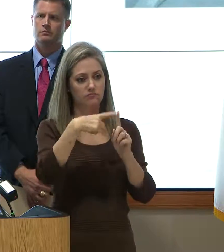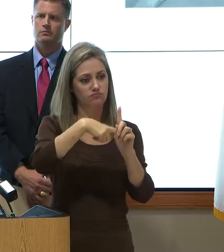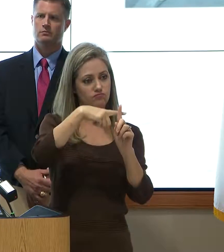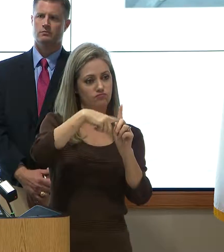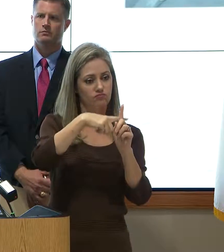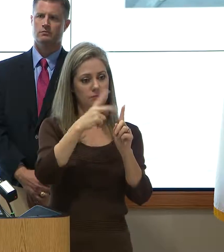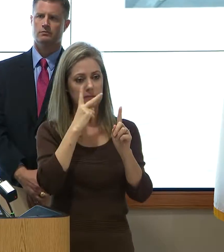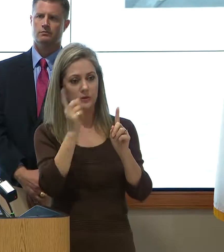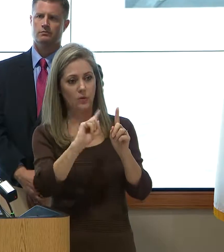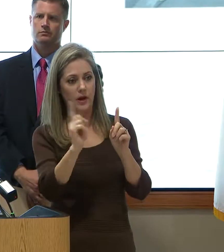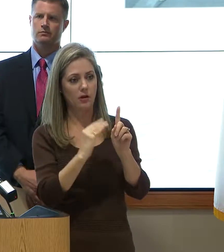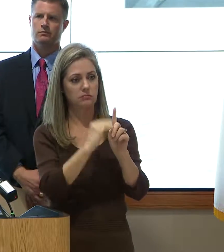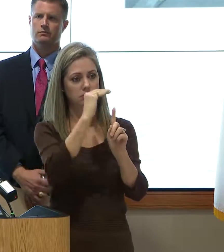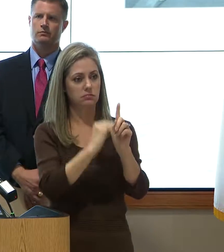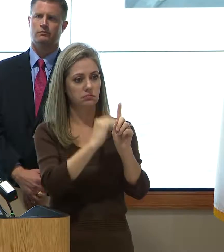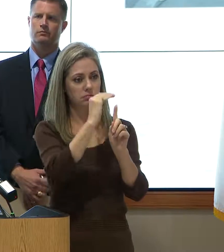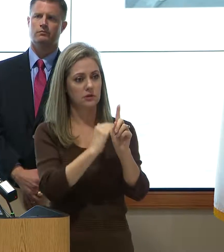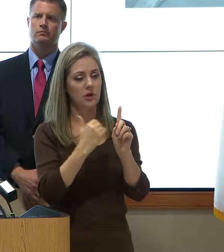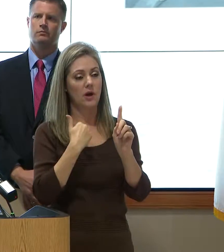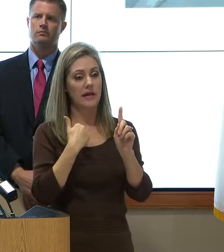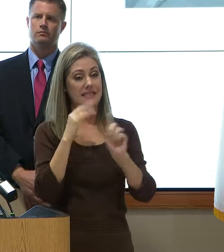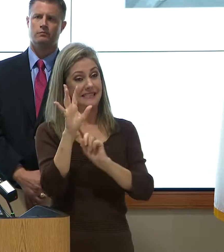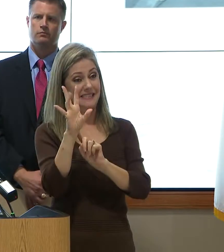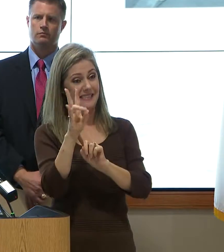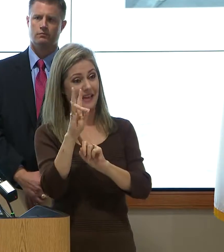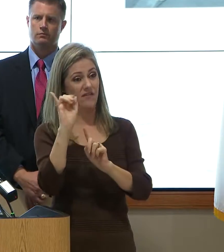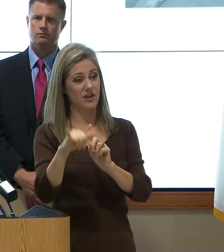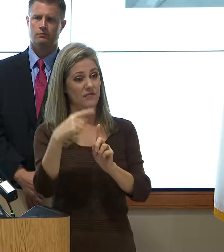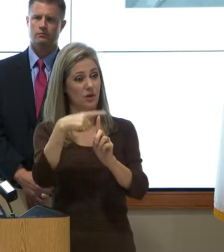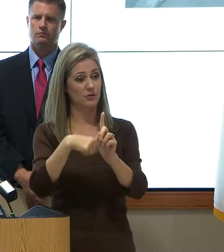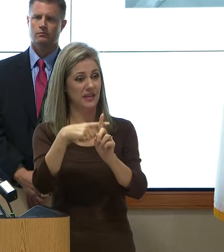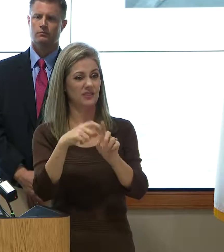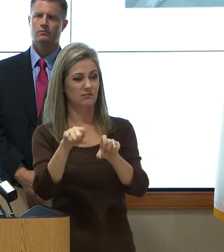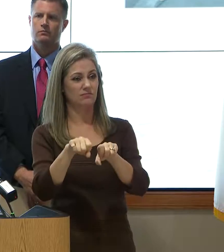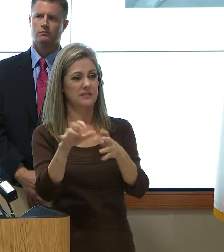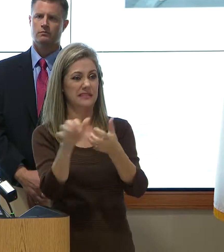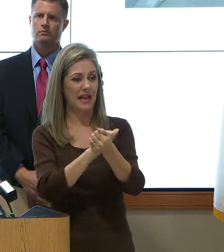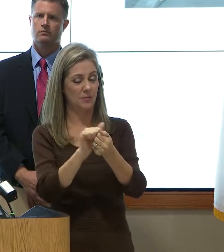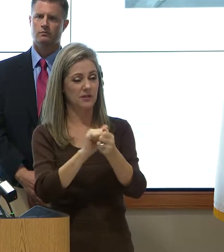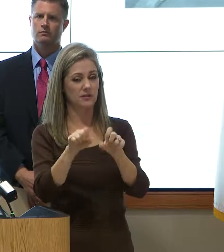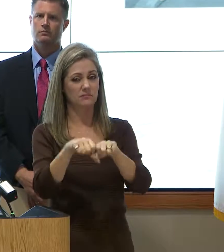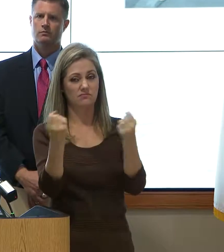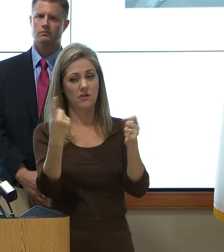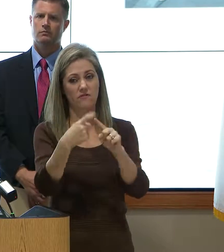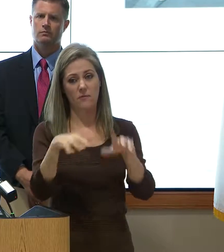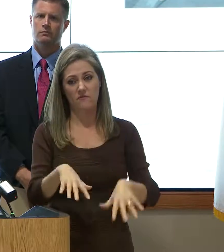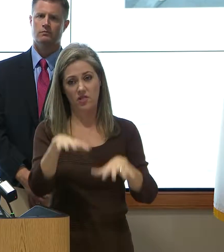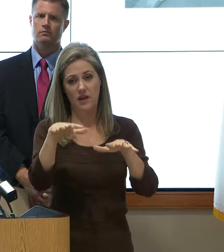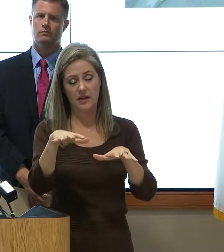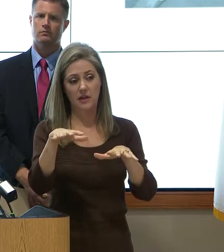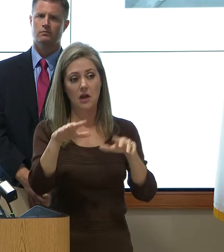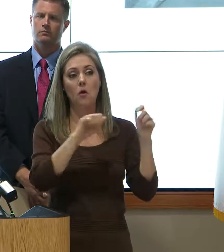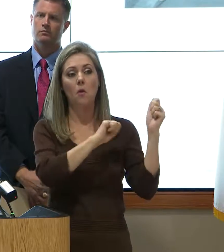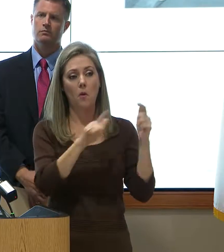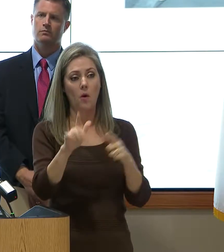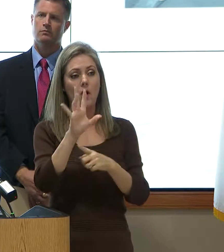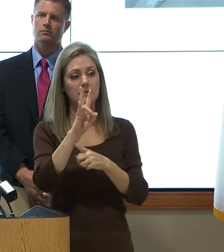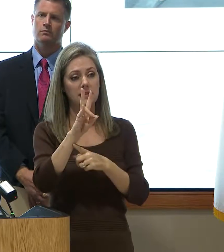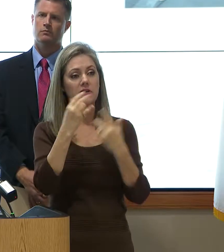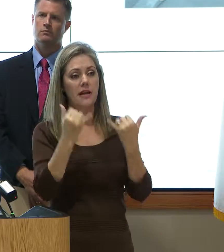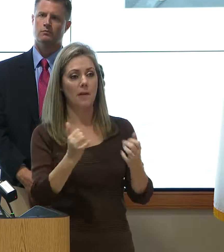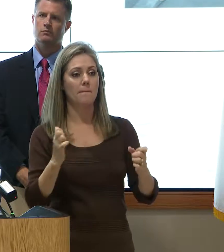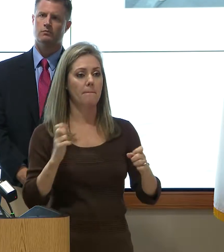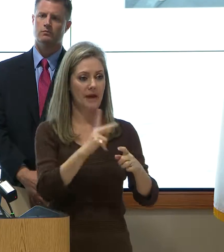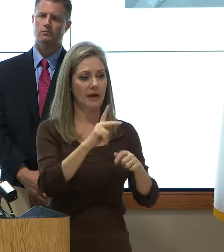elevations in our channels. We had seven of those gauges that were damaged and destroyed by the flooding. All seven of those have been returned